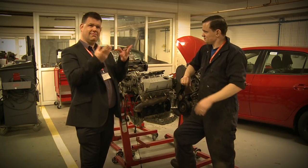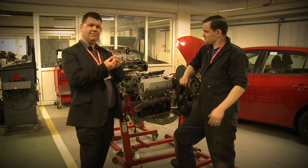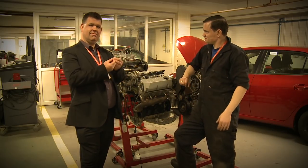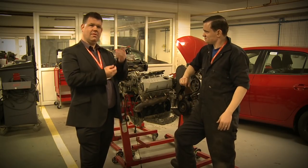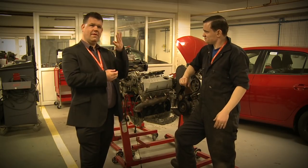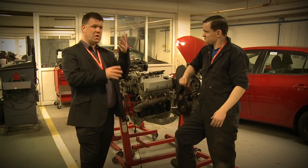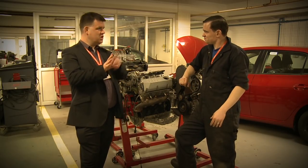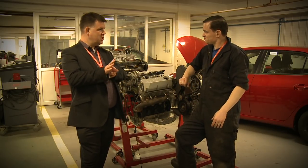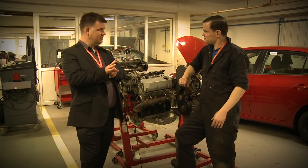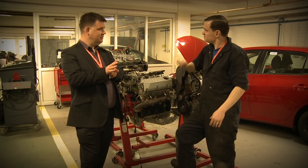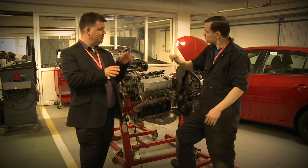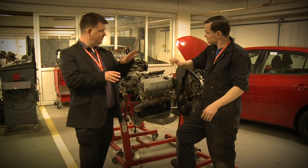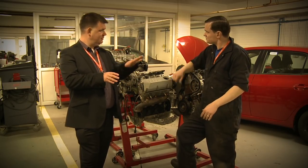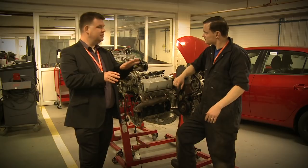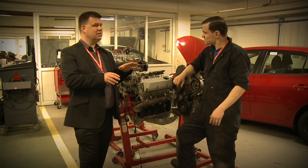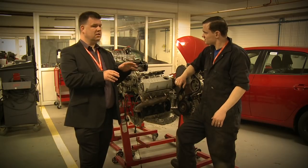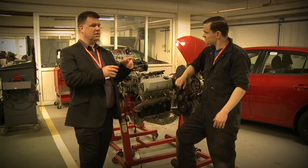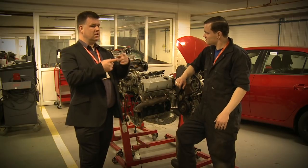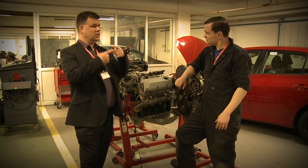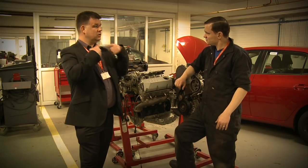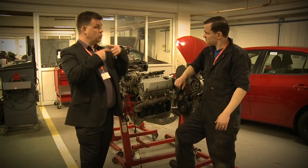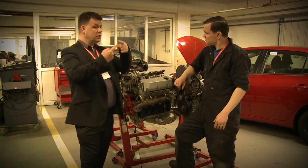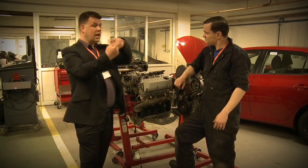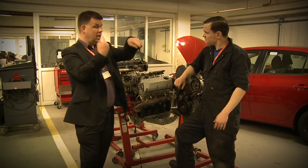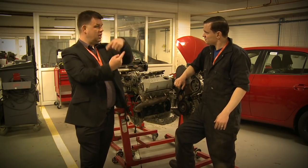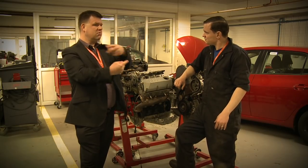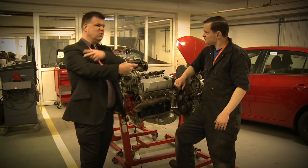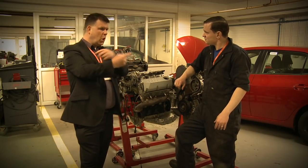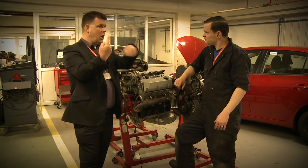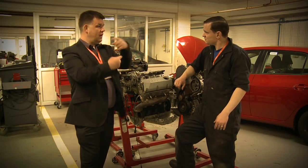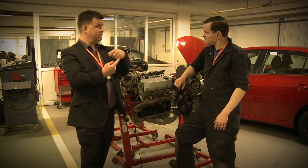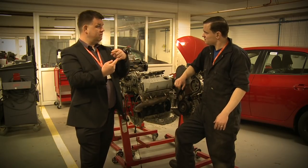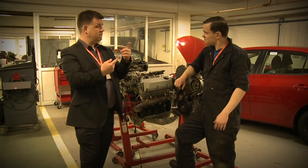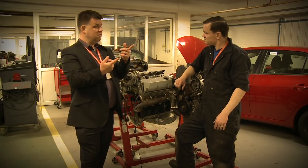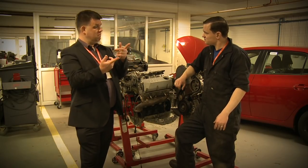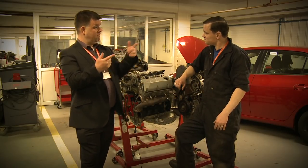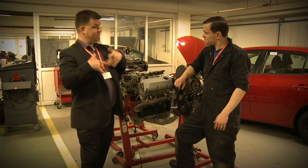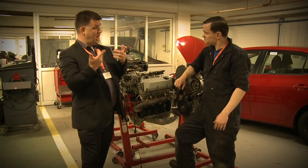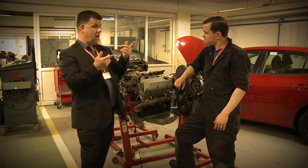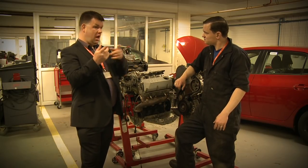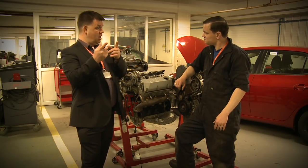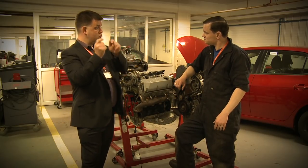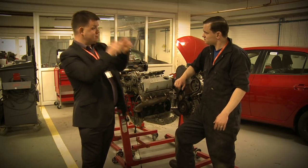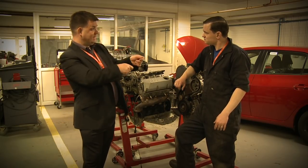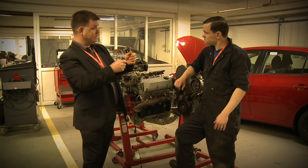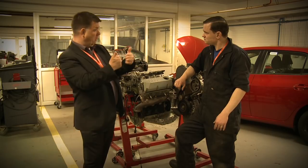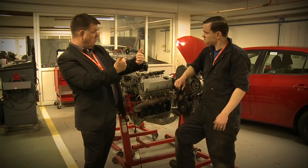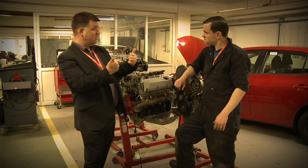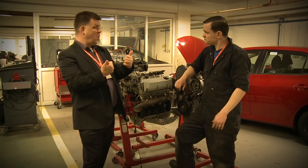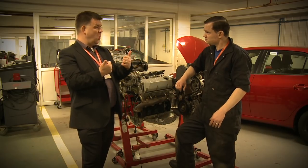That's four years altogether then. Have the staff and tutors treated you well? They've treated me just like any other student.